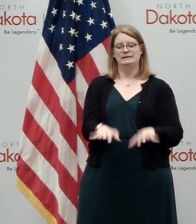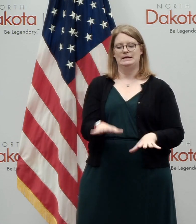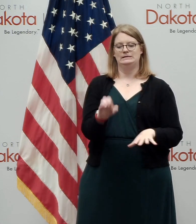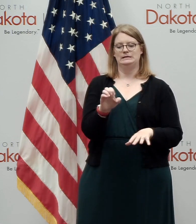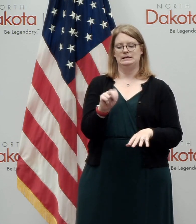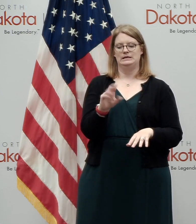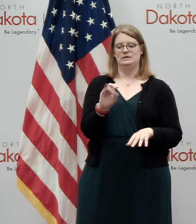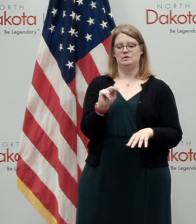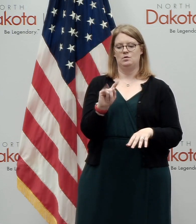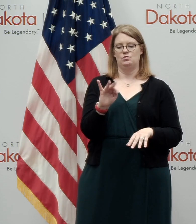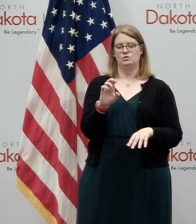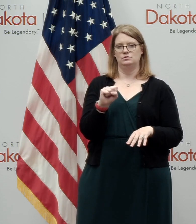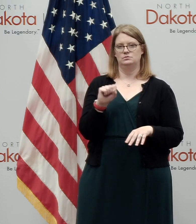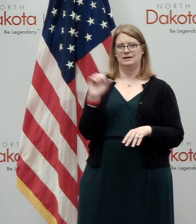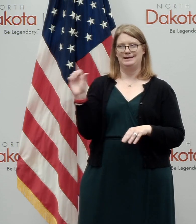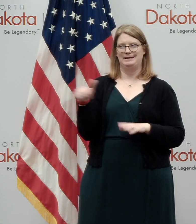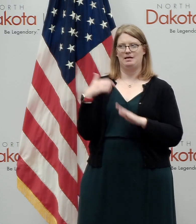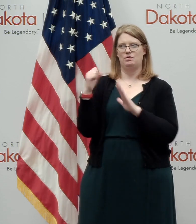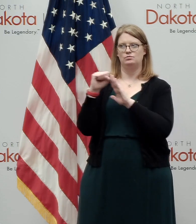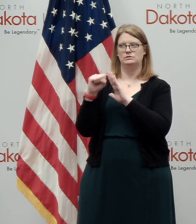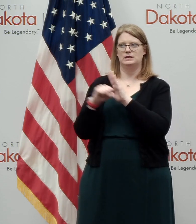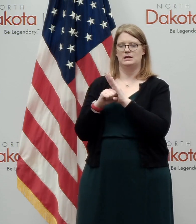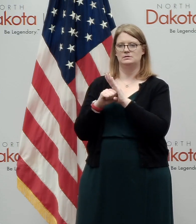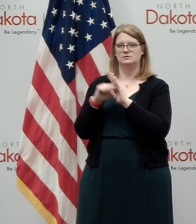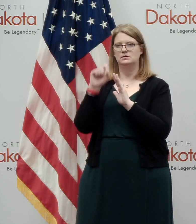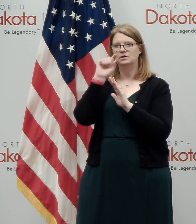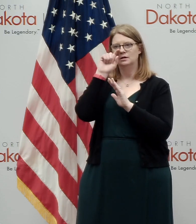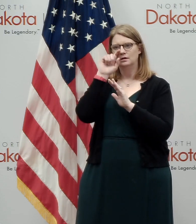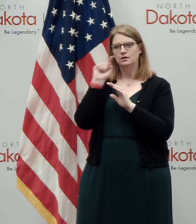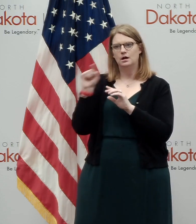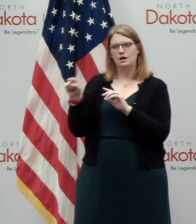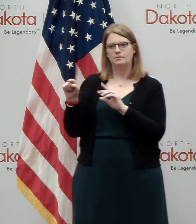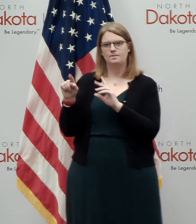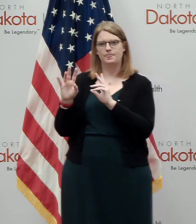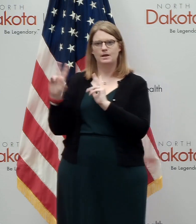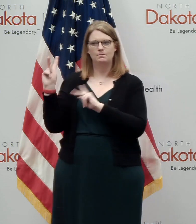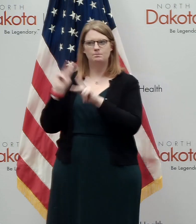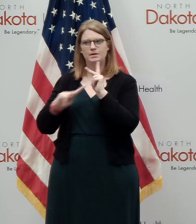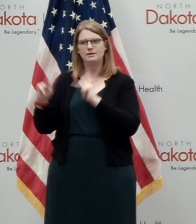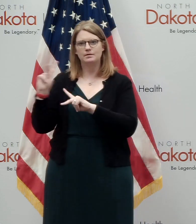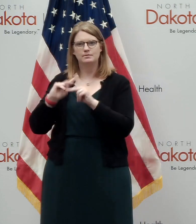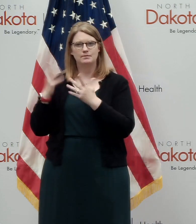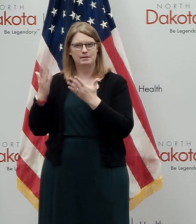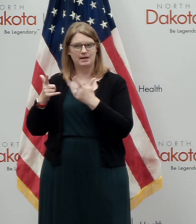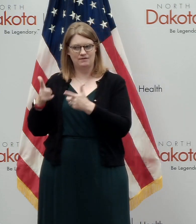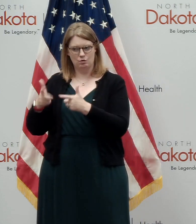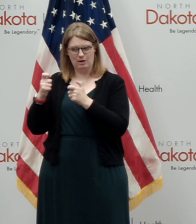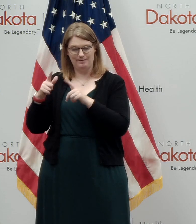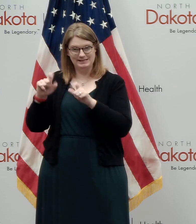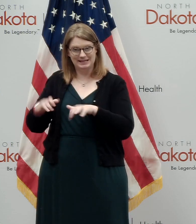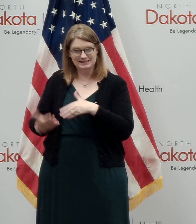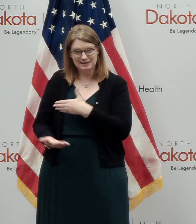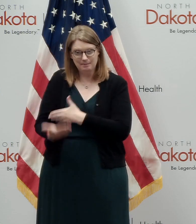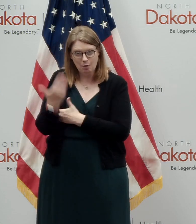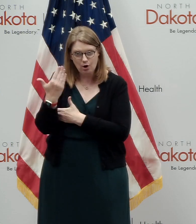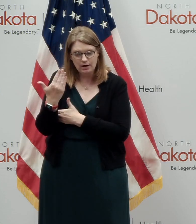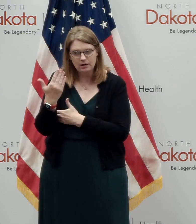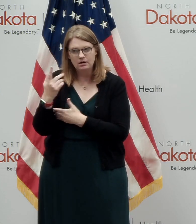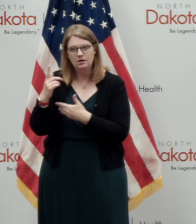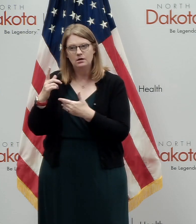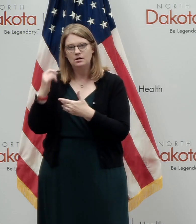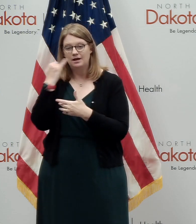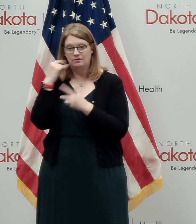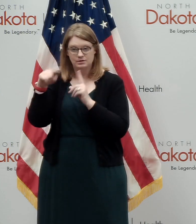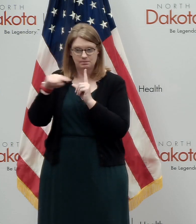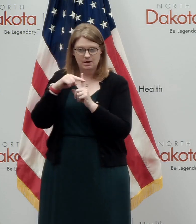other states, in other states, there were people that might've been getting a rapid test in the morning. And then if